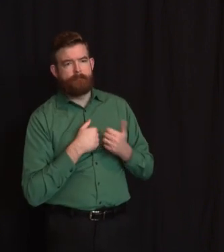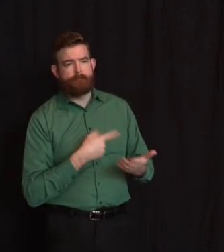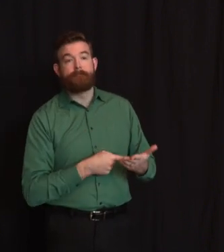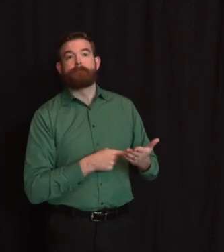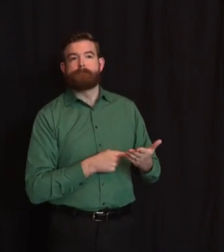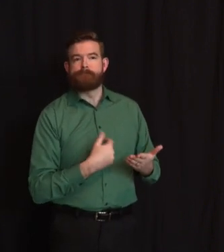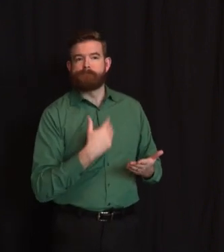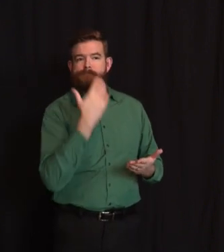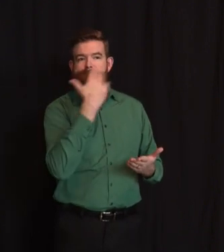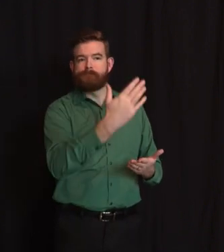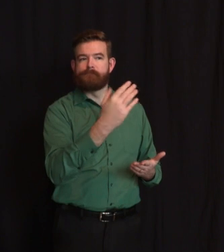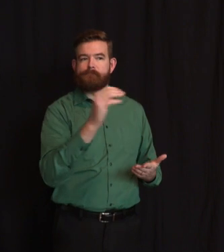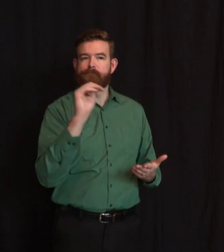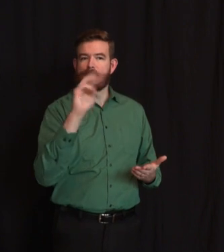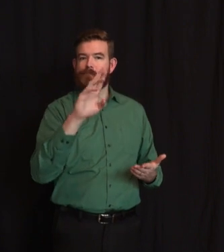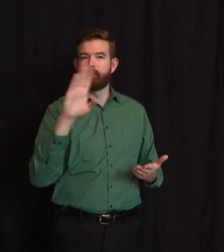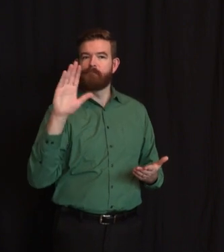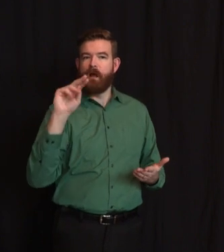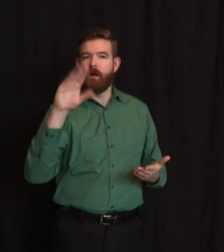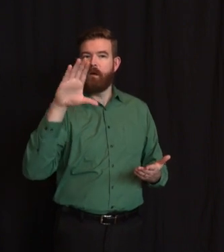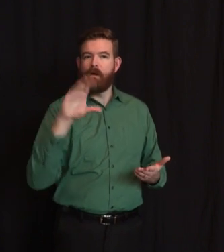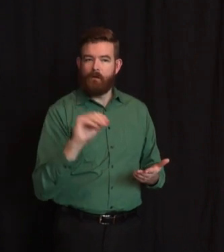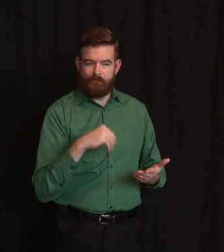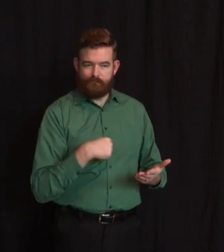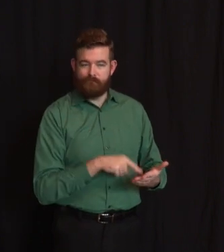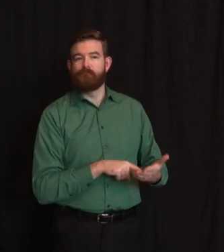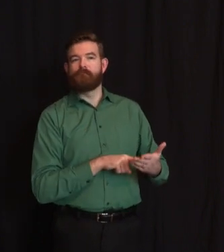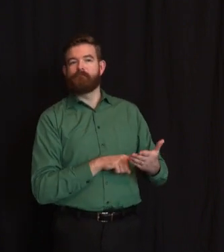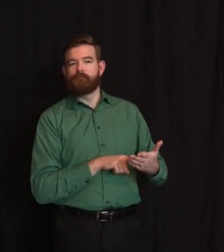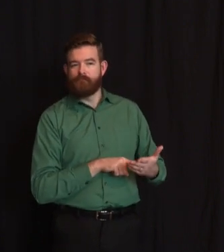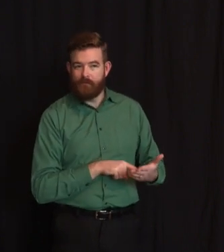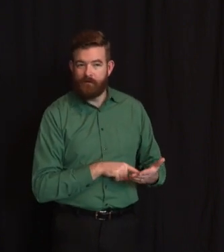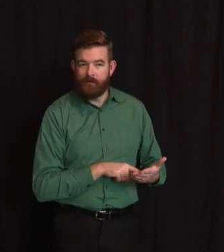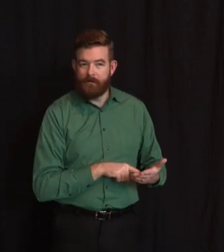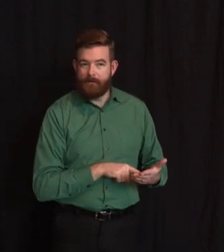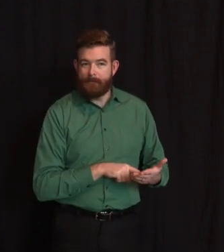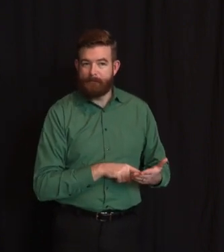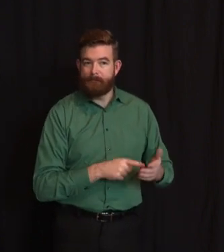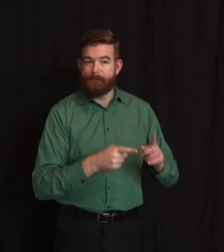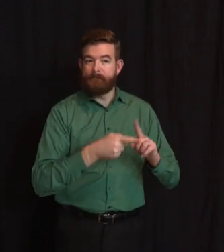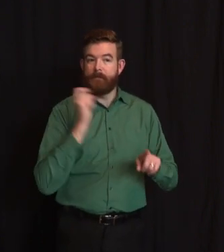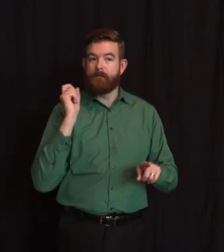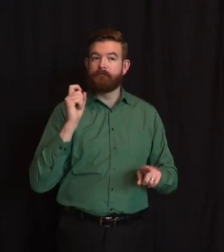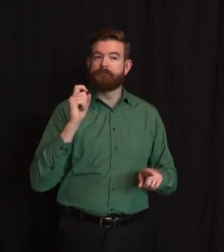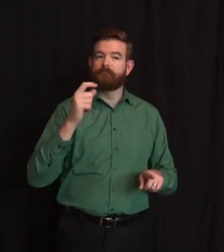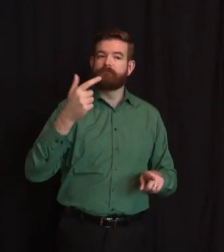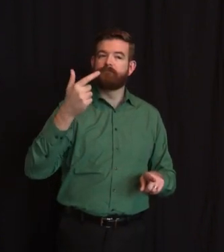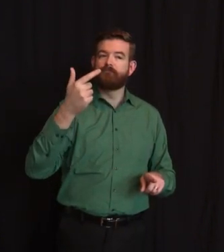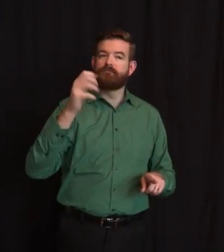looking forward to seeing the three of us next week in Atlantic City. So with that, Pat, over to you. Thank you, Governor.